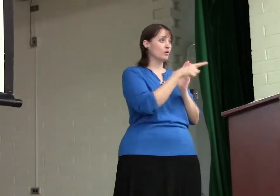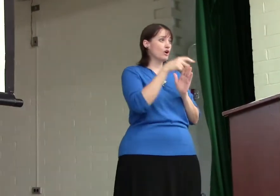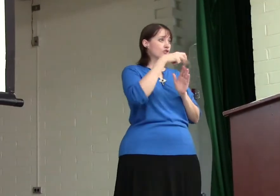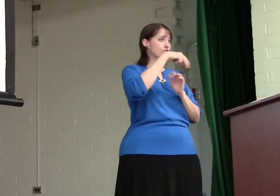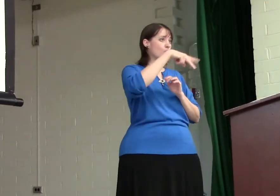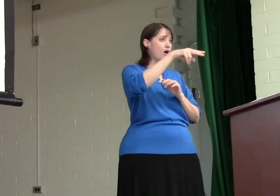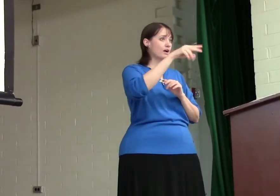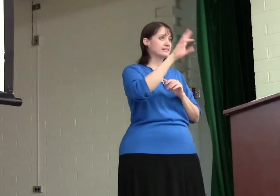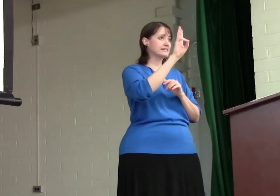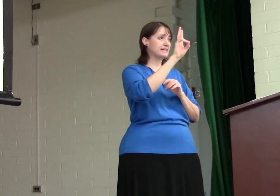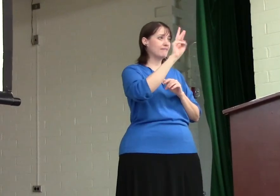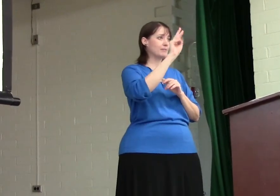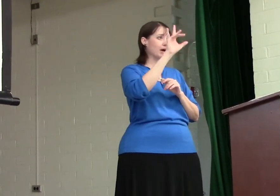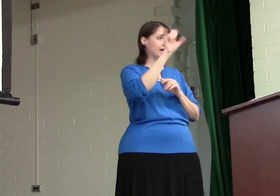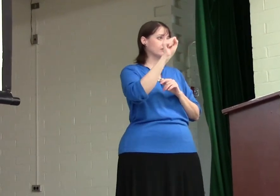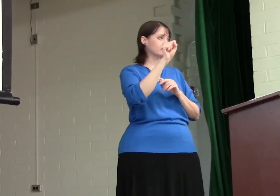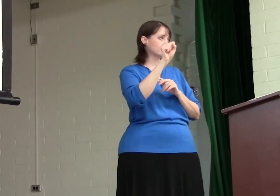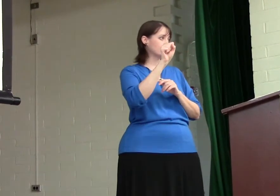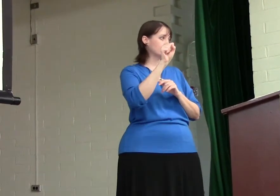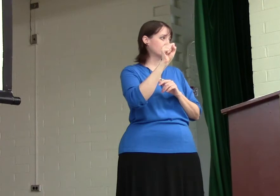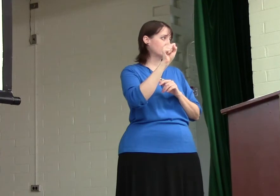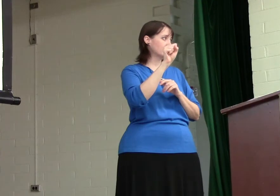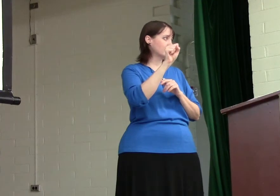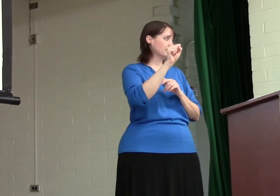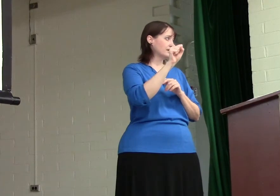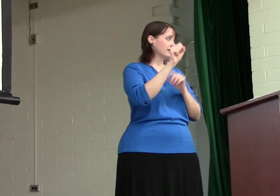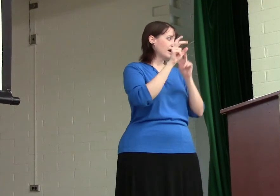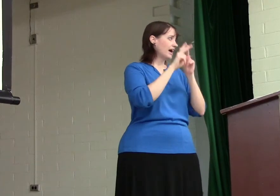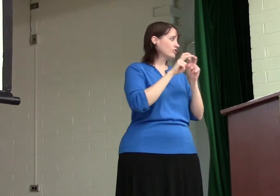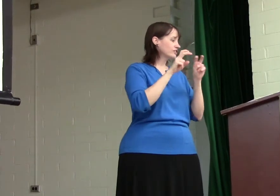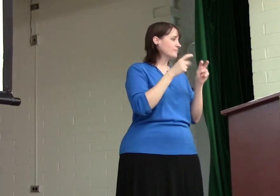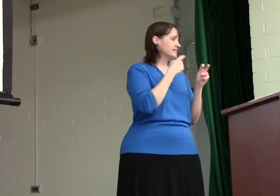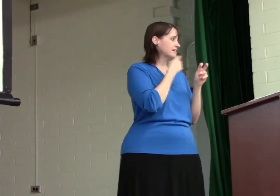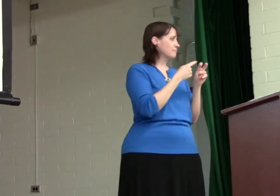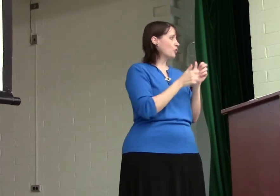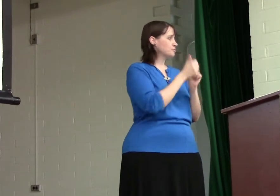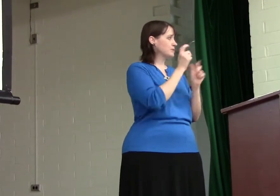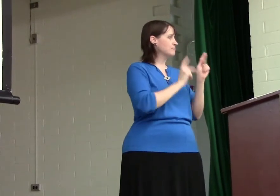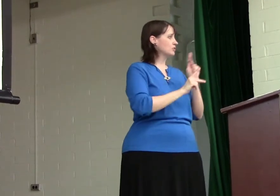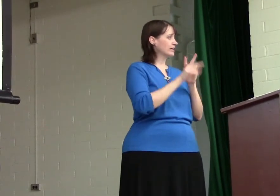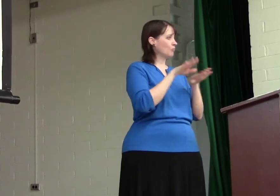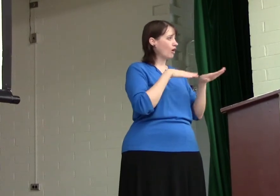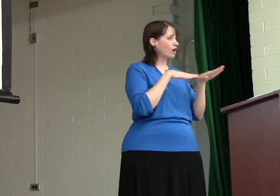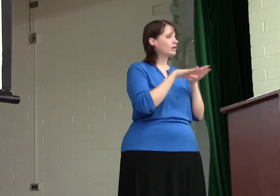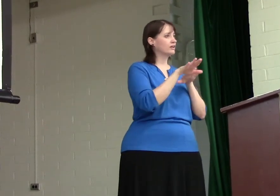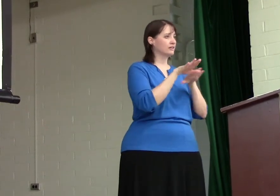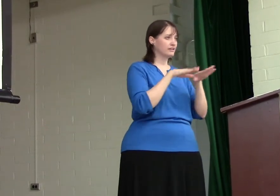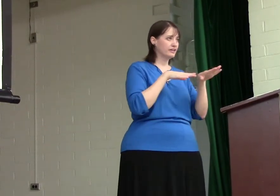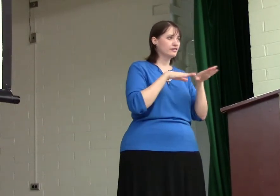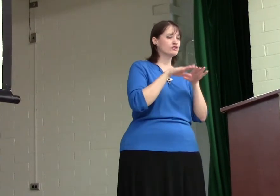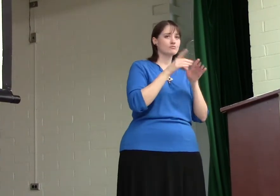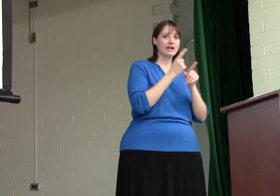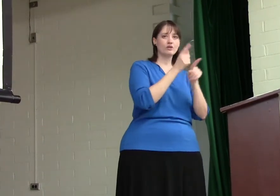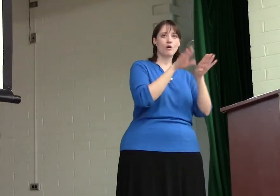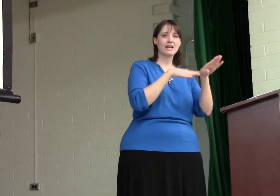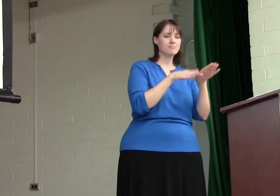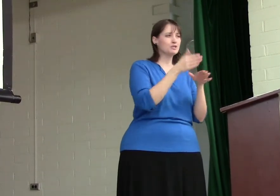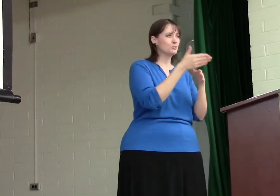to walk seven miles? I looked up, they say most people can walk, notice regular walking, between